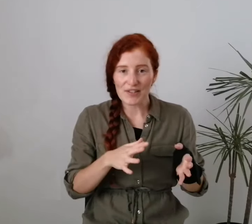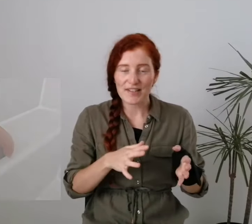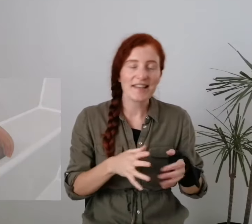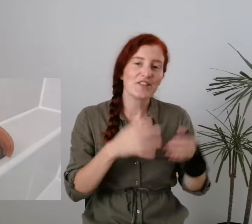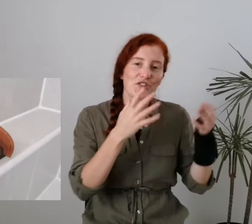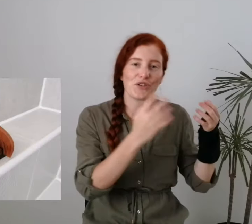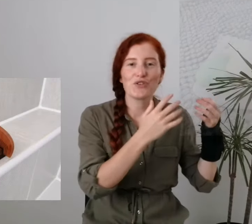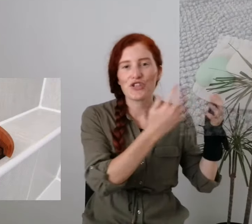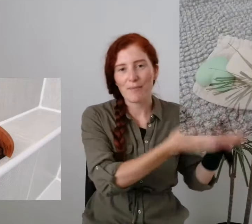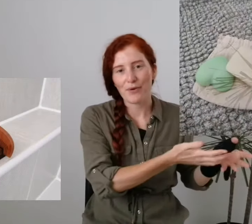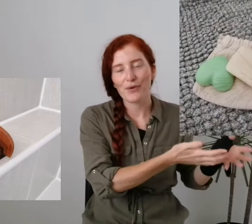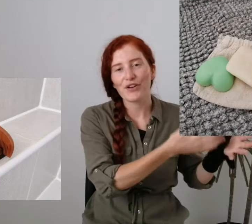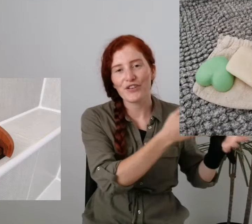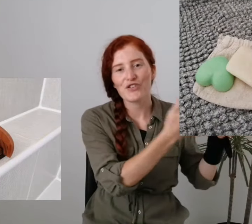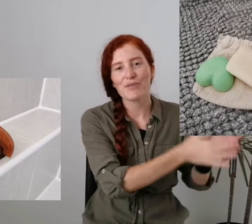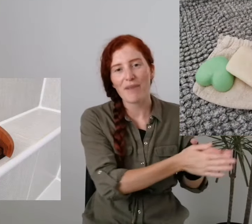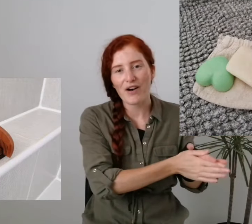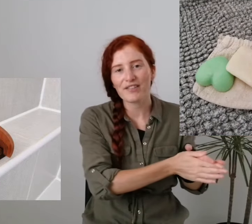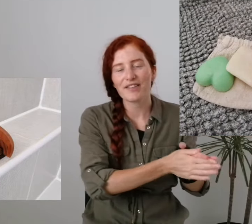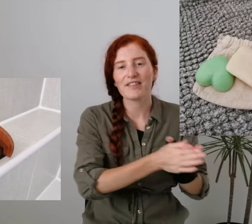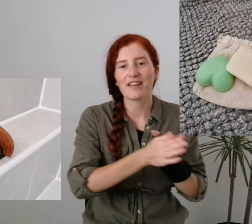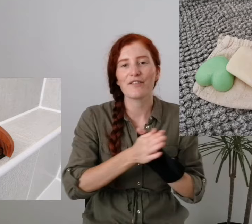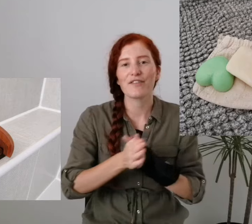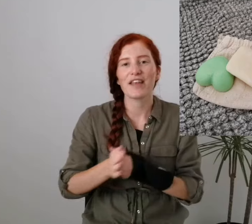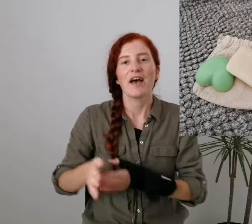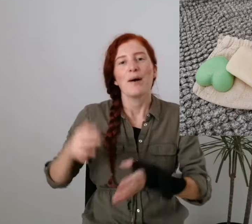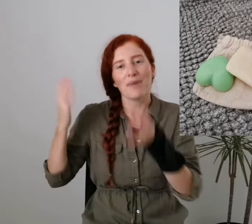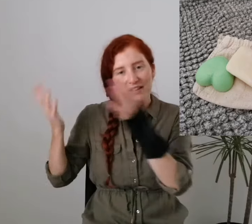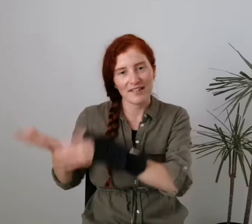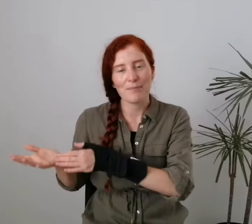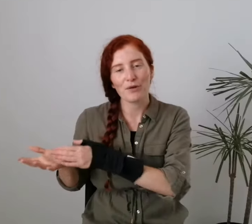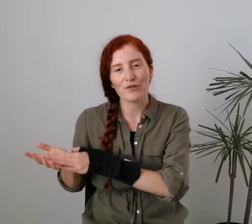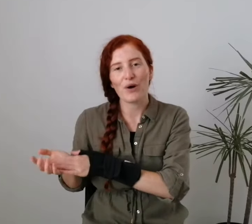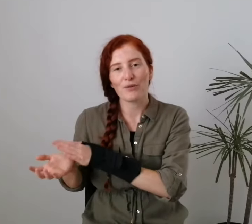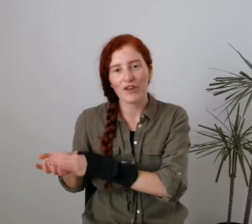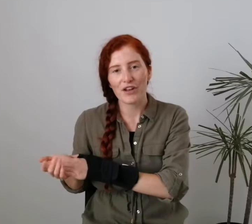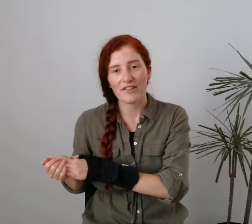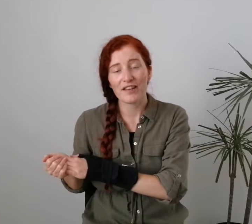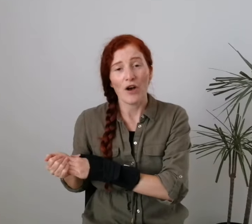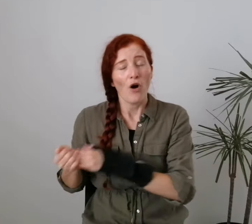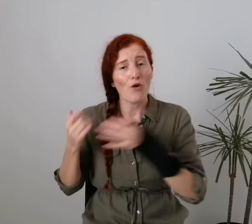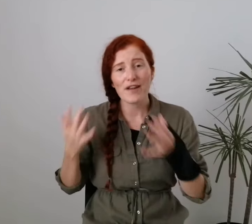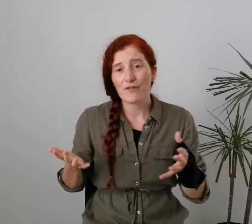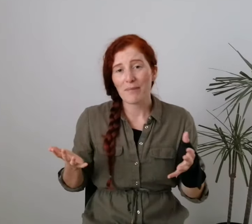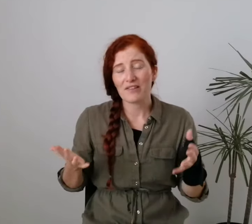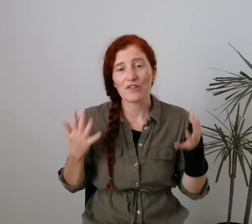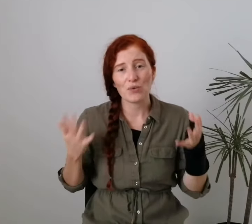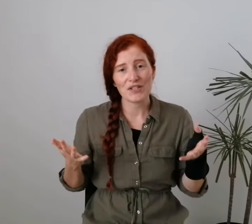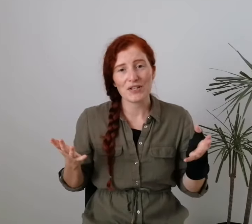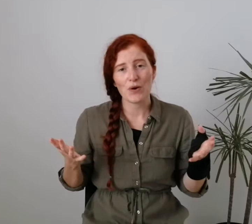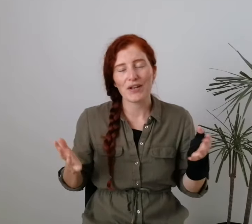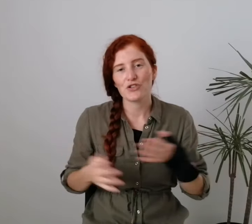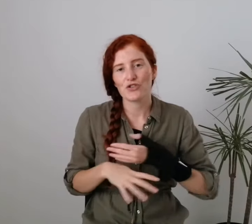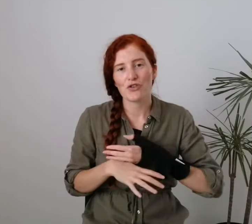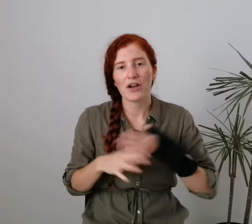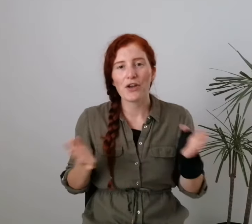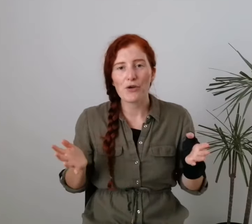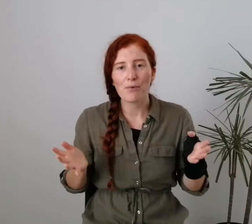Twenty is to use shampoo and conditioner bars instead of the plastic bottle alternative. Or even better, twenty one is to try no